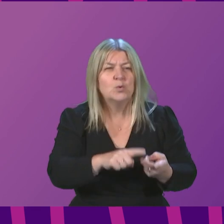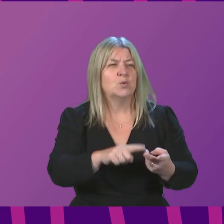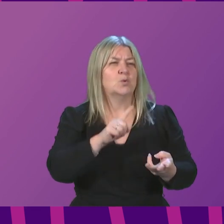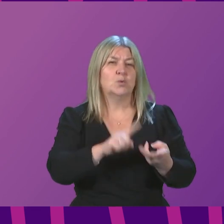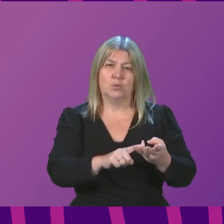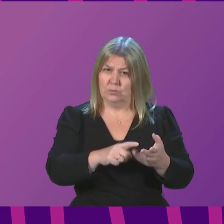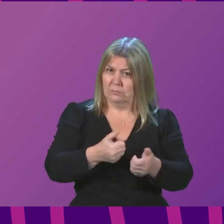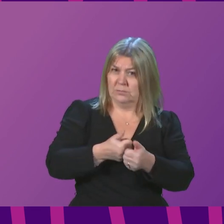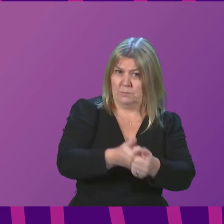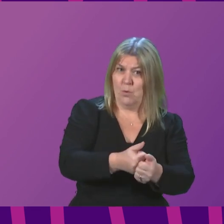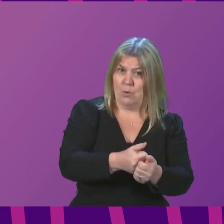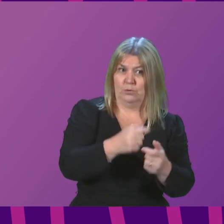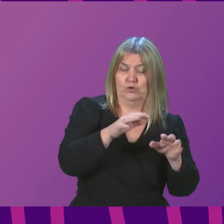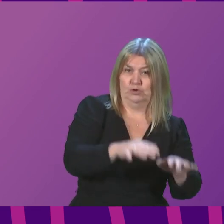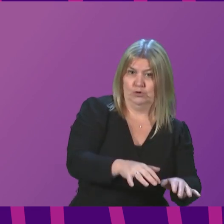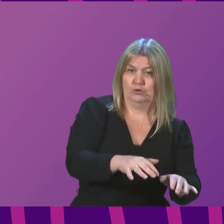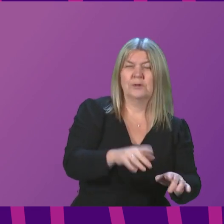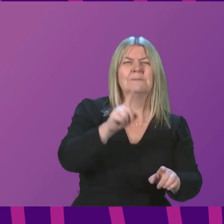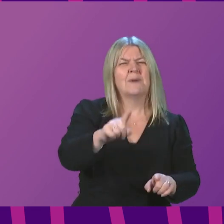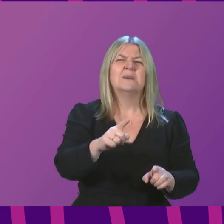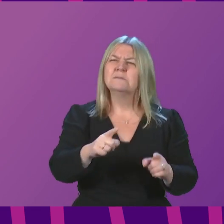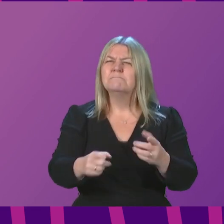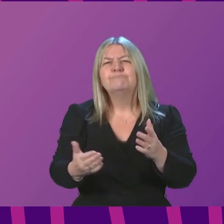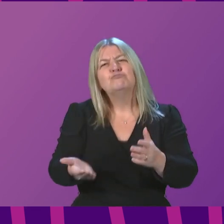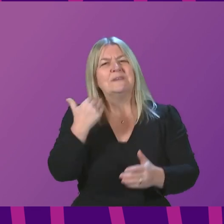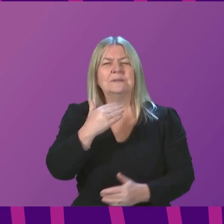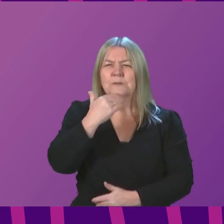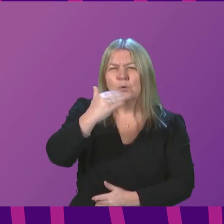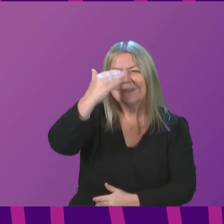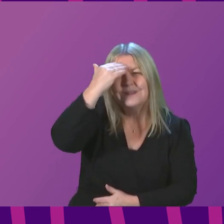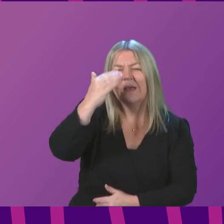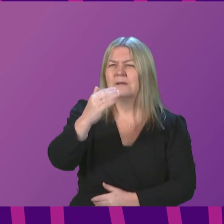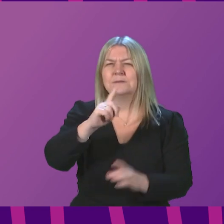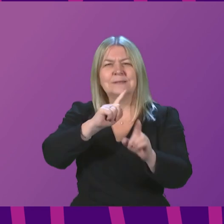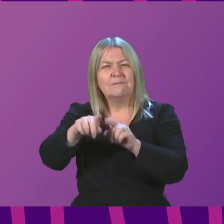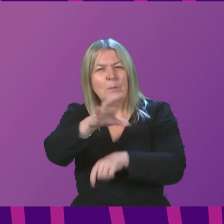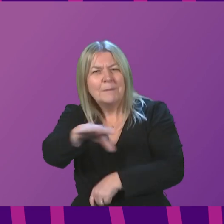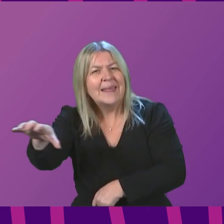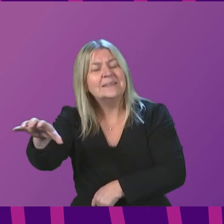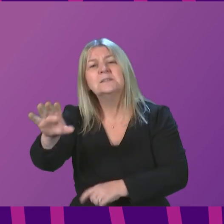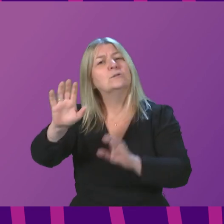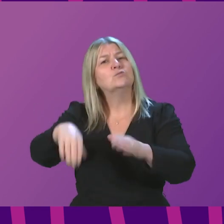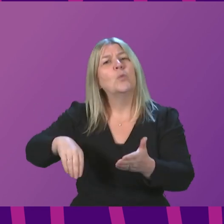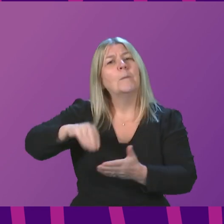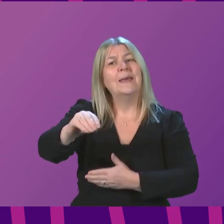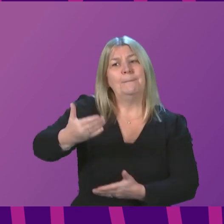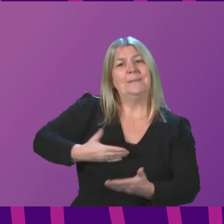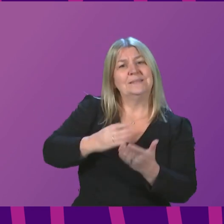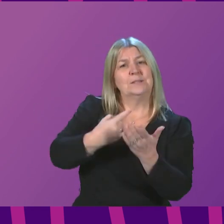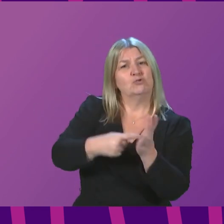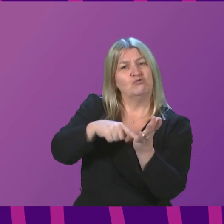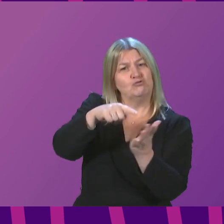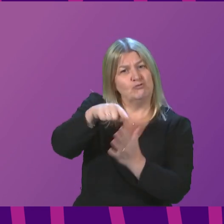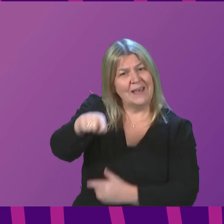restaurants lost out previously, and also kennels and cateries that were categorised as